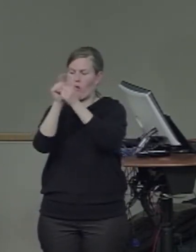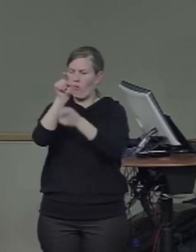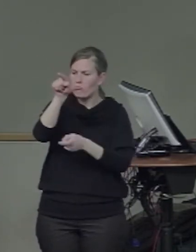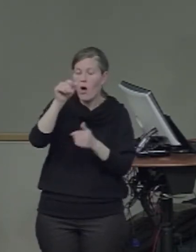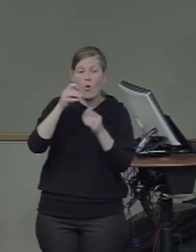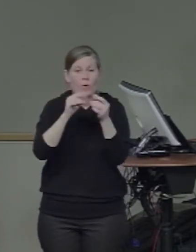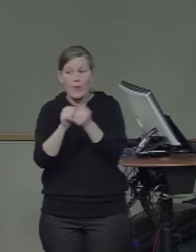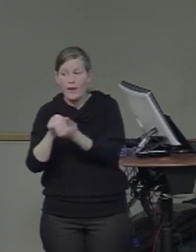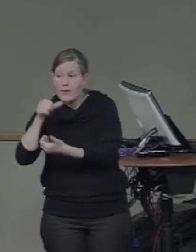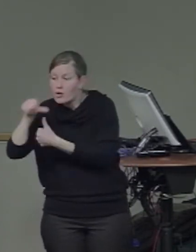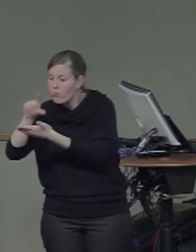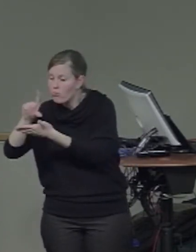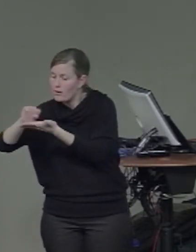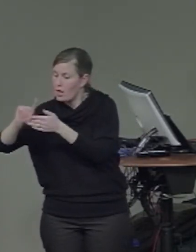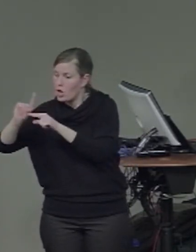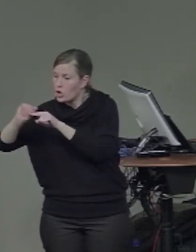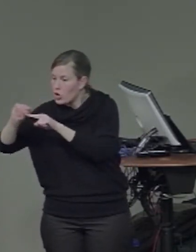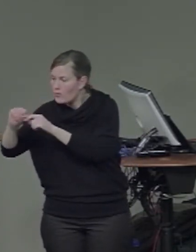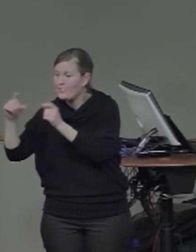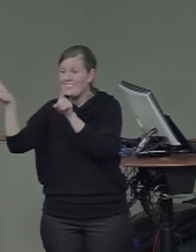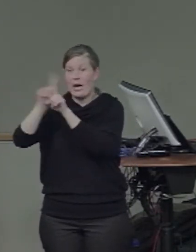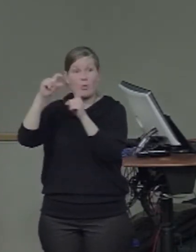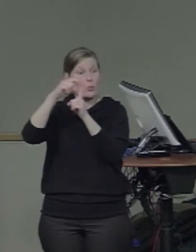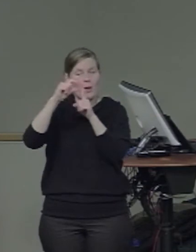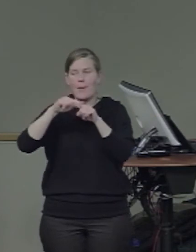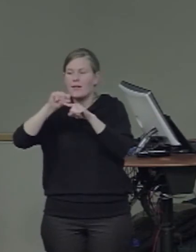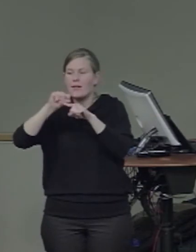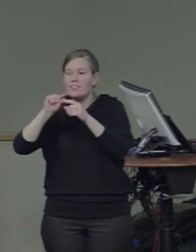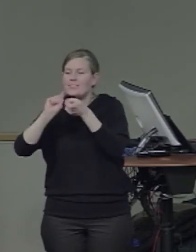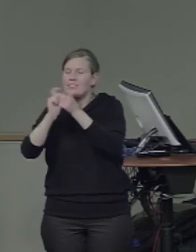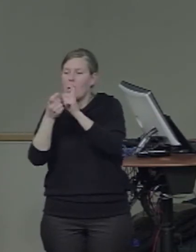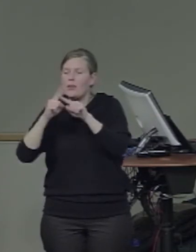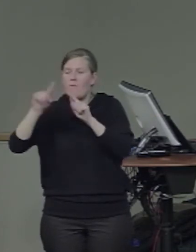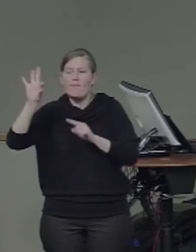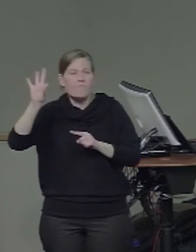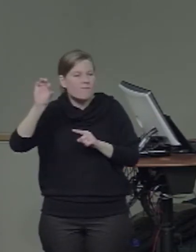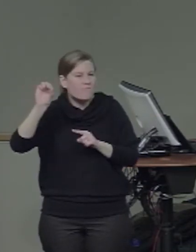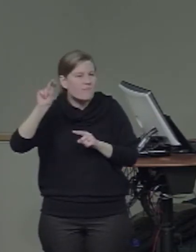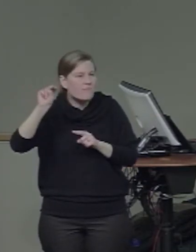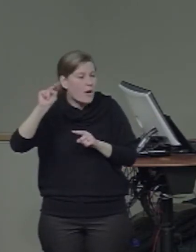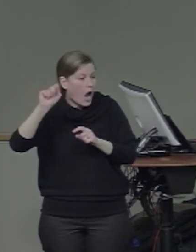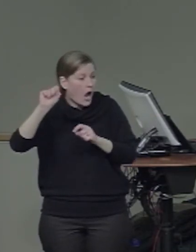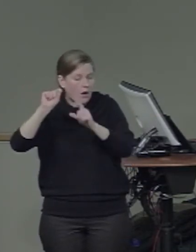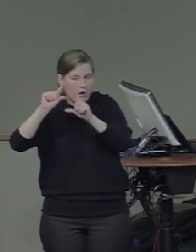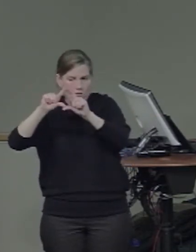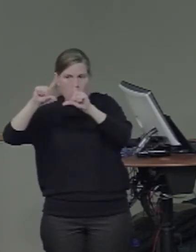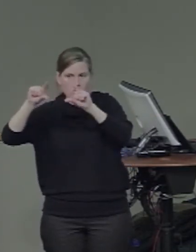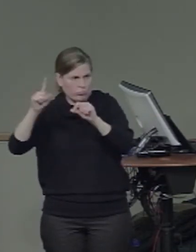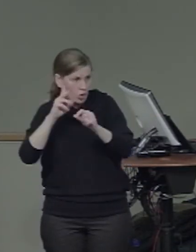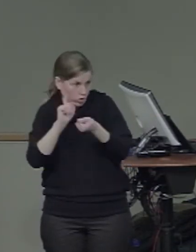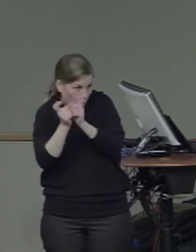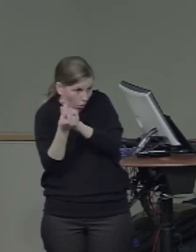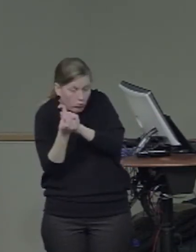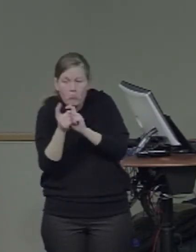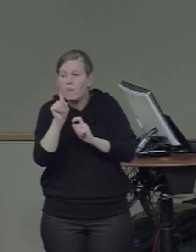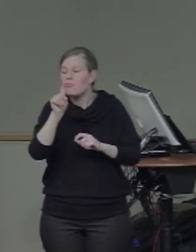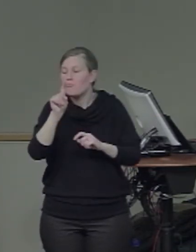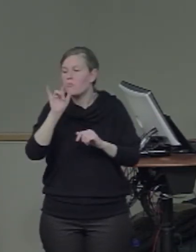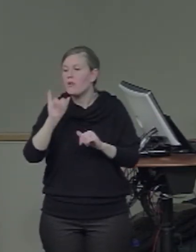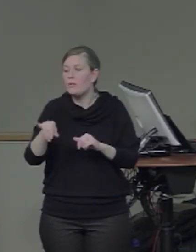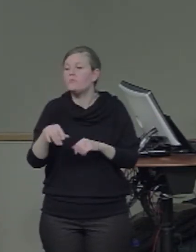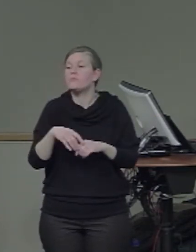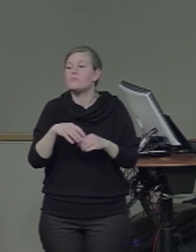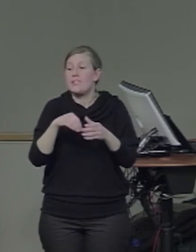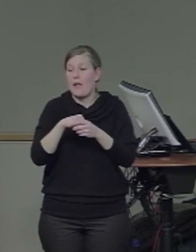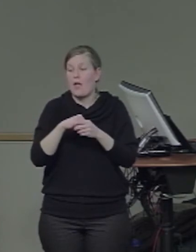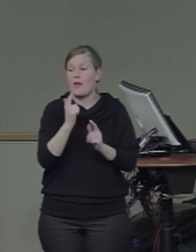So what's shown here are in this left fusiform region, the voxels